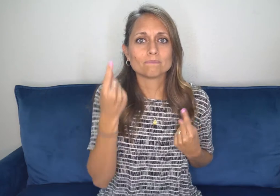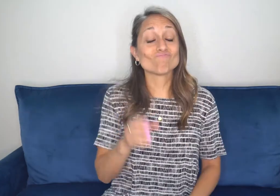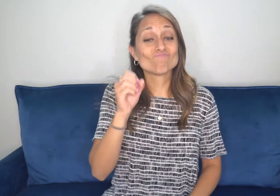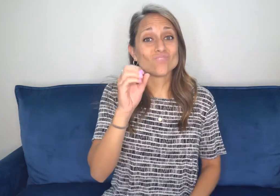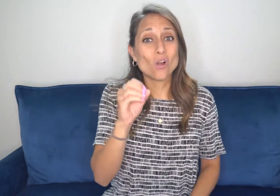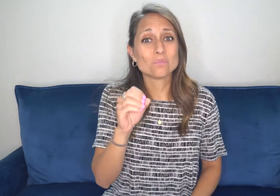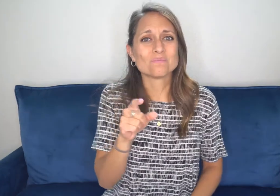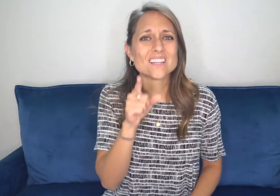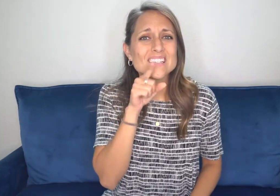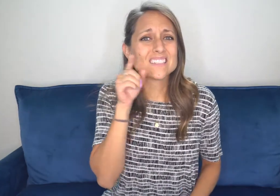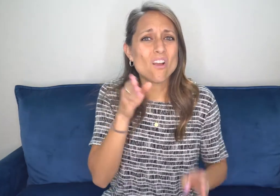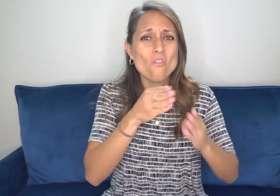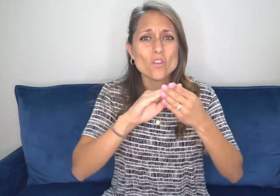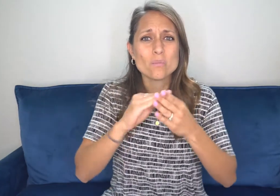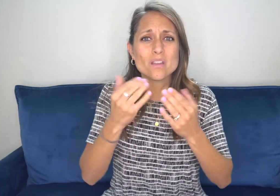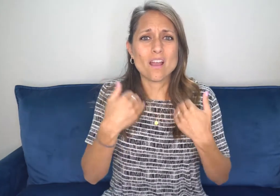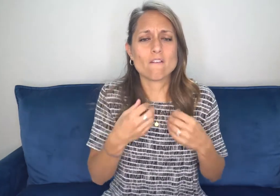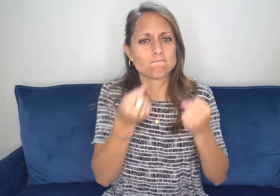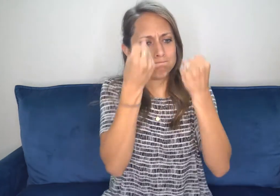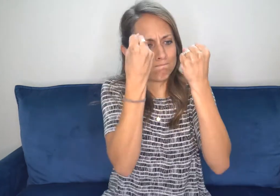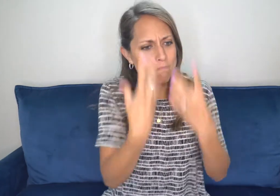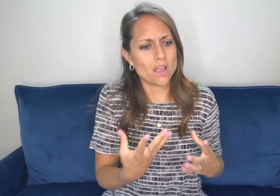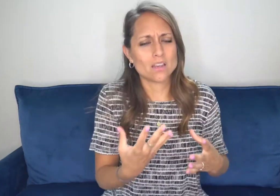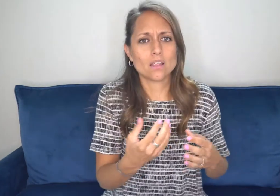mentally and emotionally.